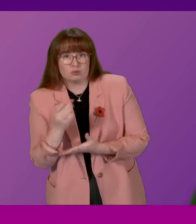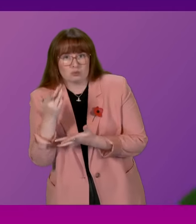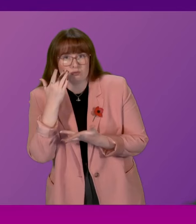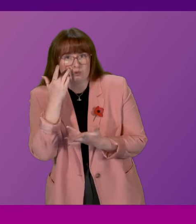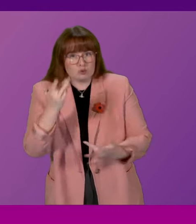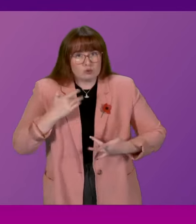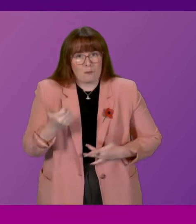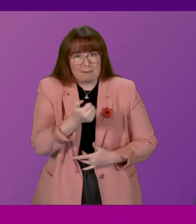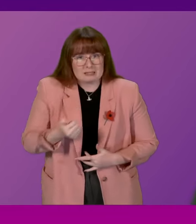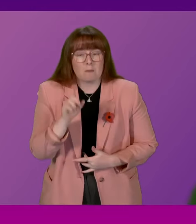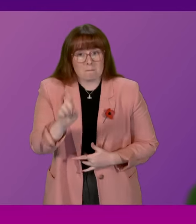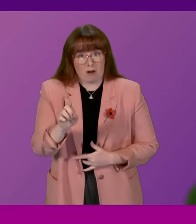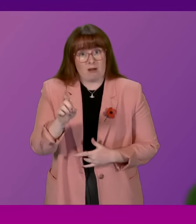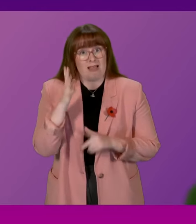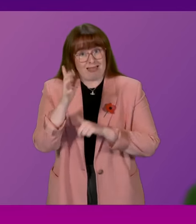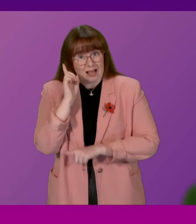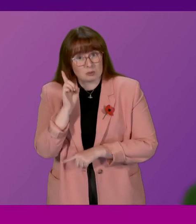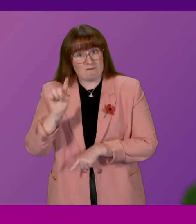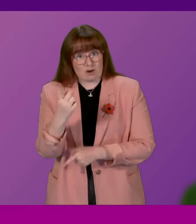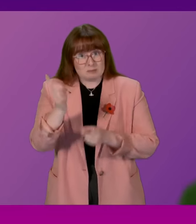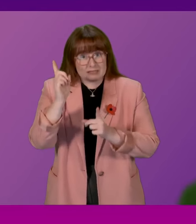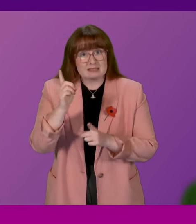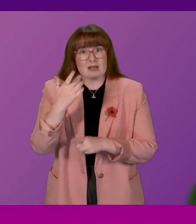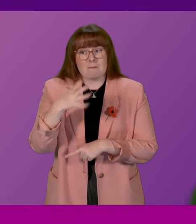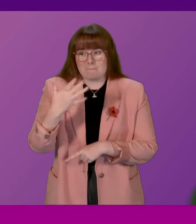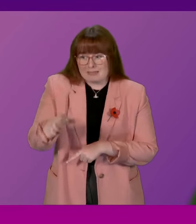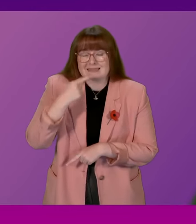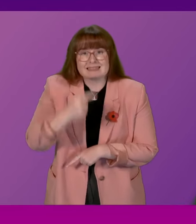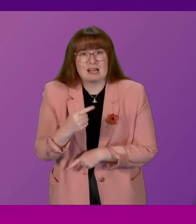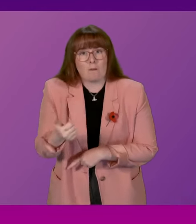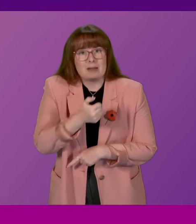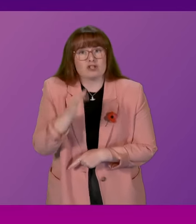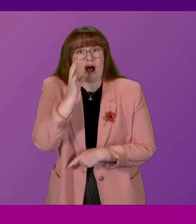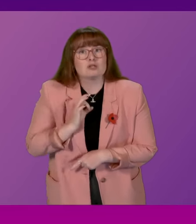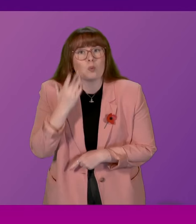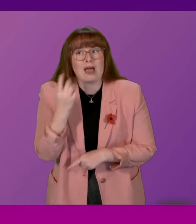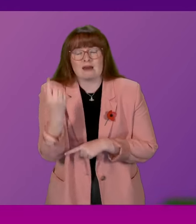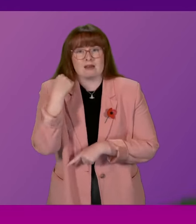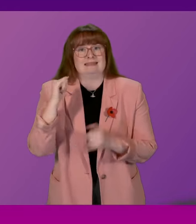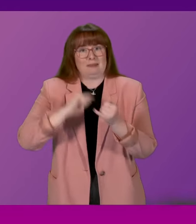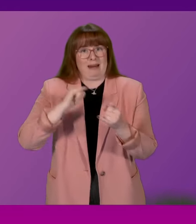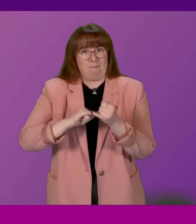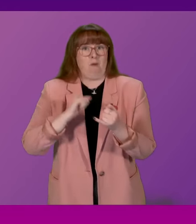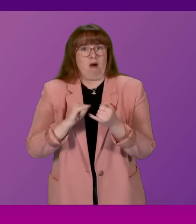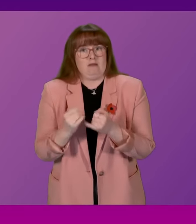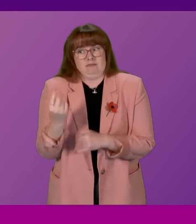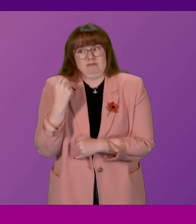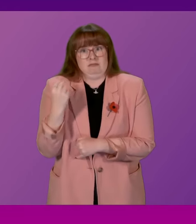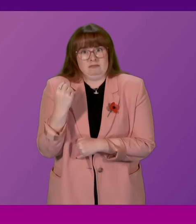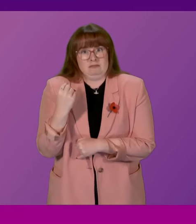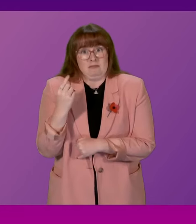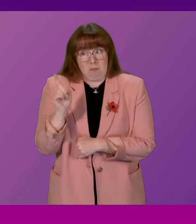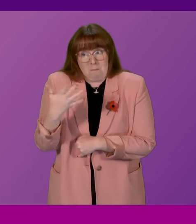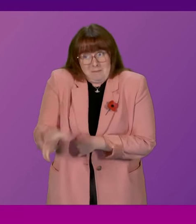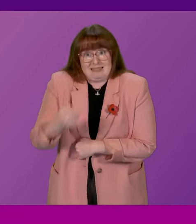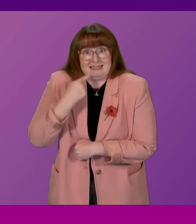The First Minister claimed in this chamber the messages were asked for in September, just a matter of weeks ago. That is